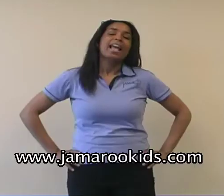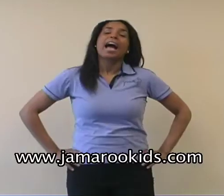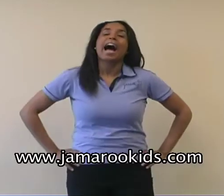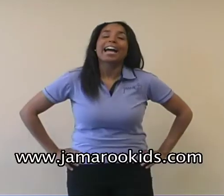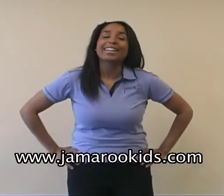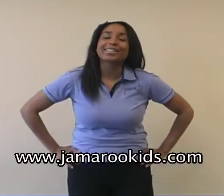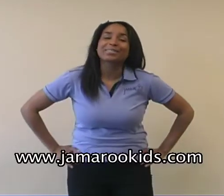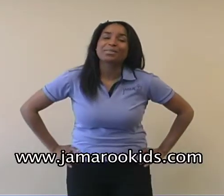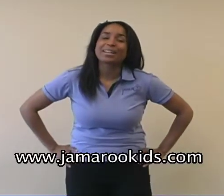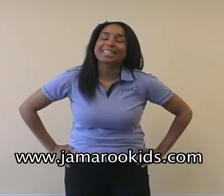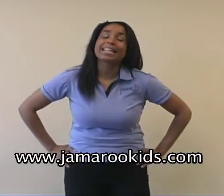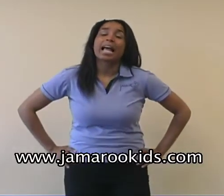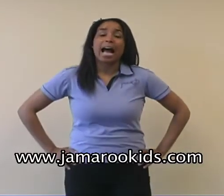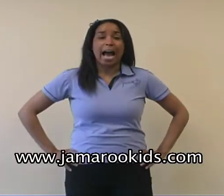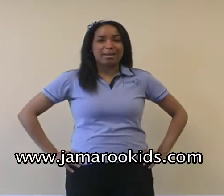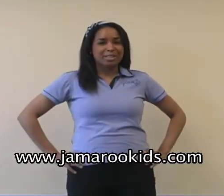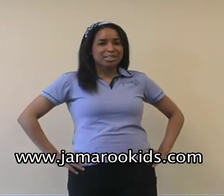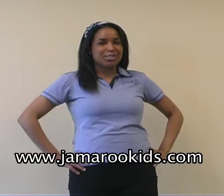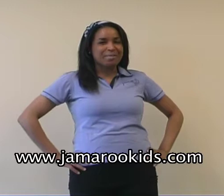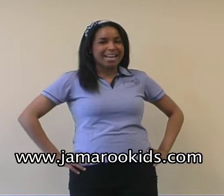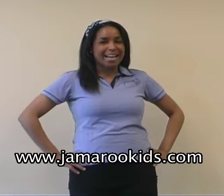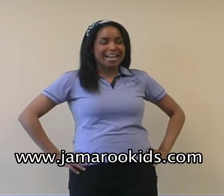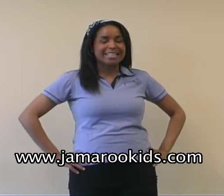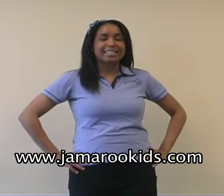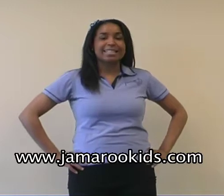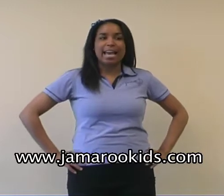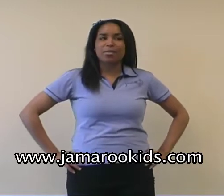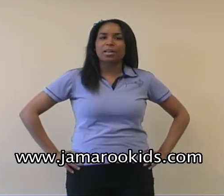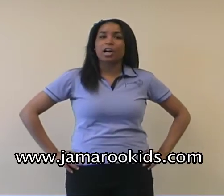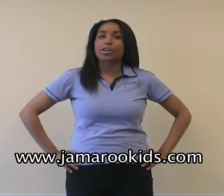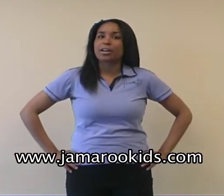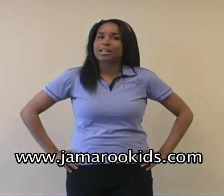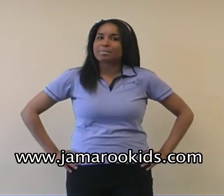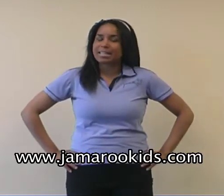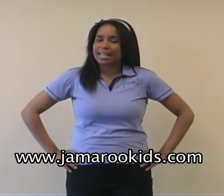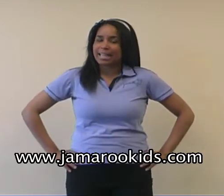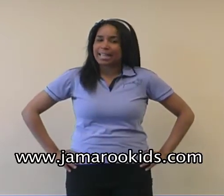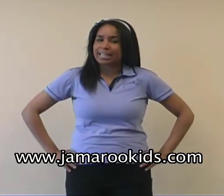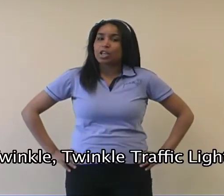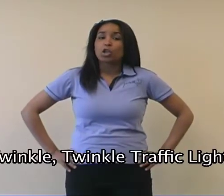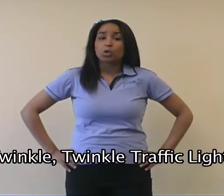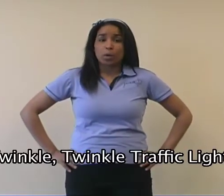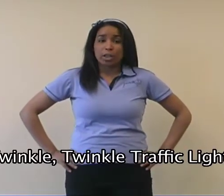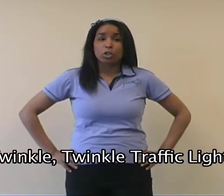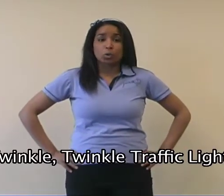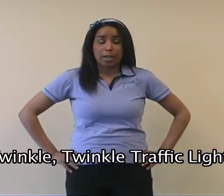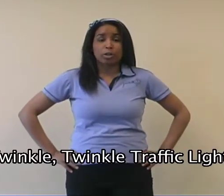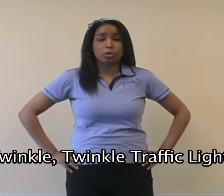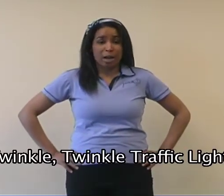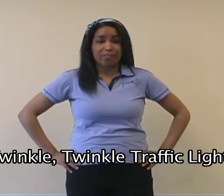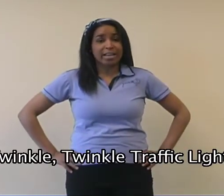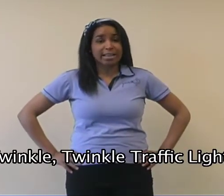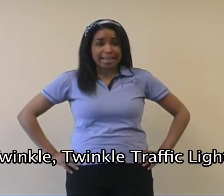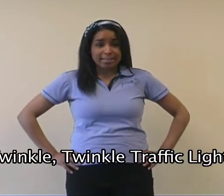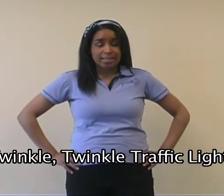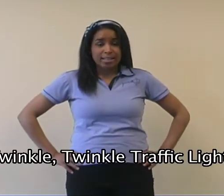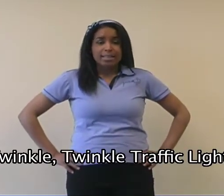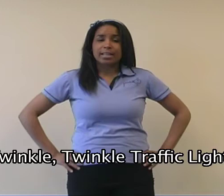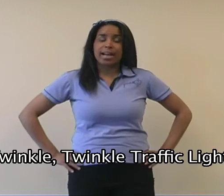Hi, girls and boys. I'm Teacher Jamaica, and today we are going to be singing Twinkle, Twinkle, Traffic Light. Now, I